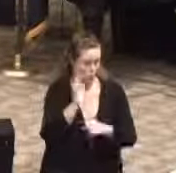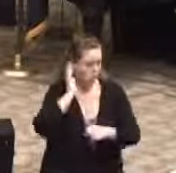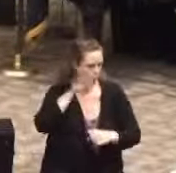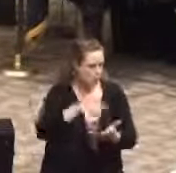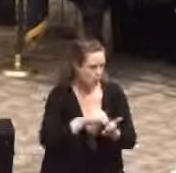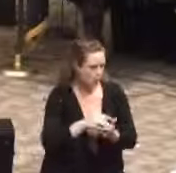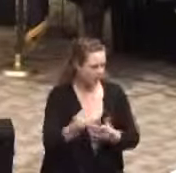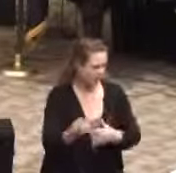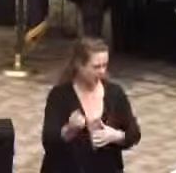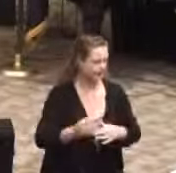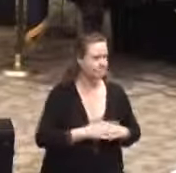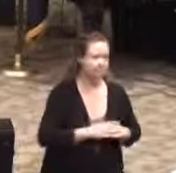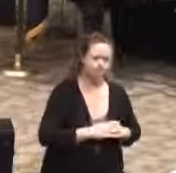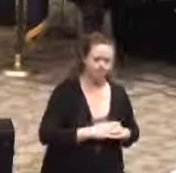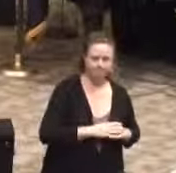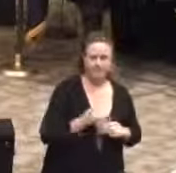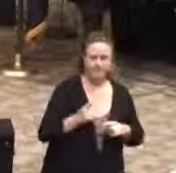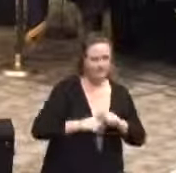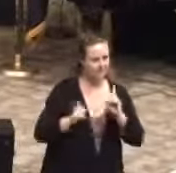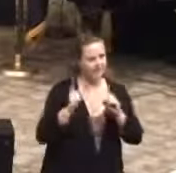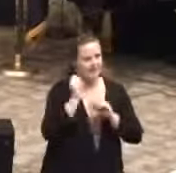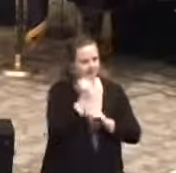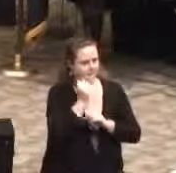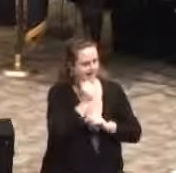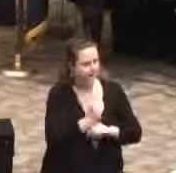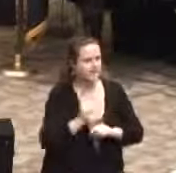different every day. You'll never get bored.